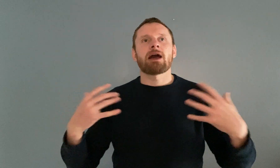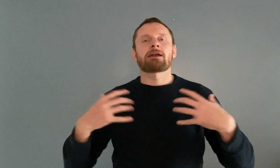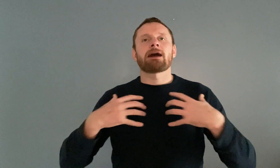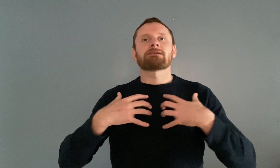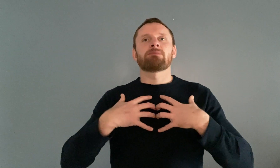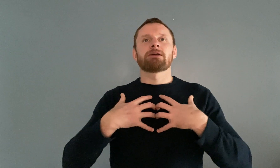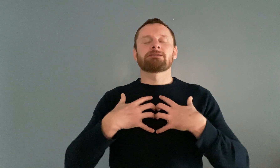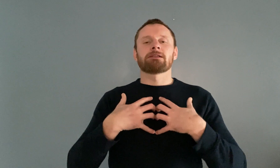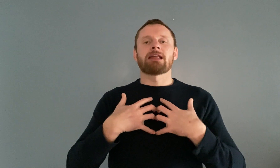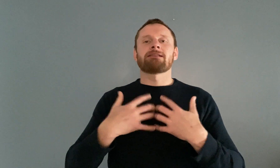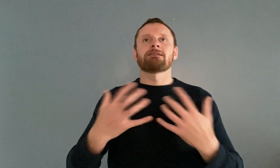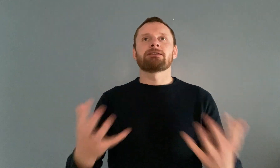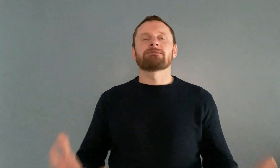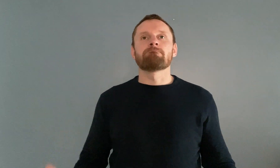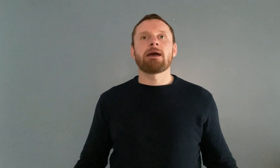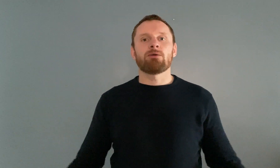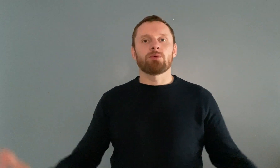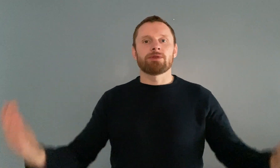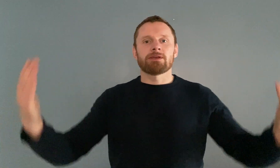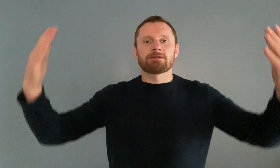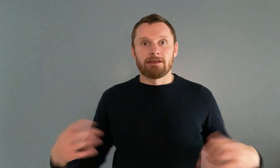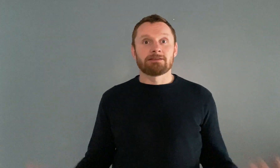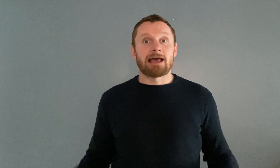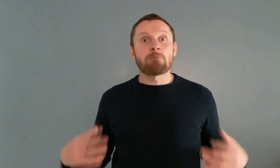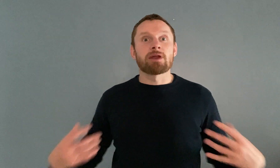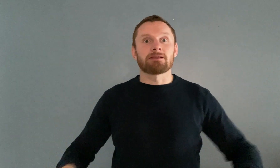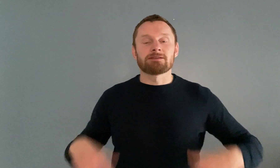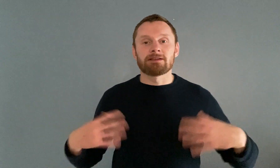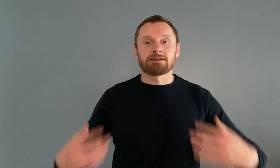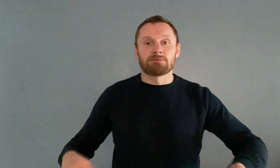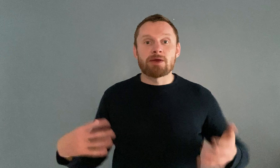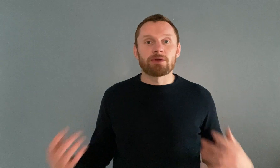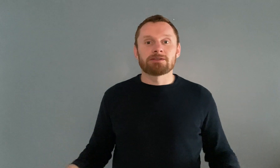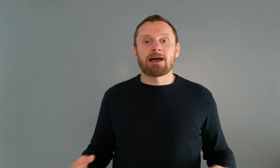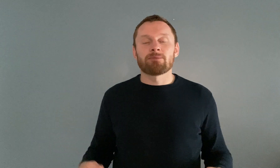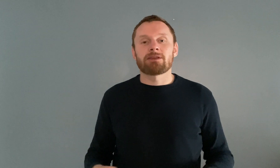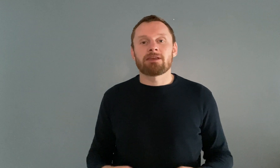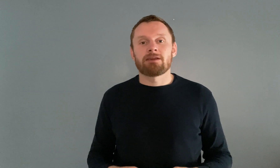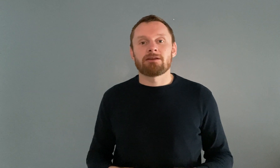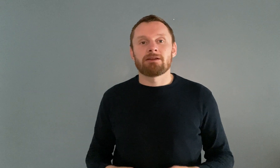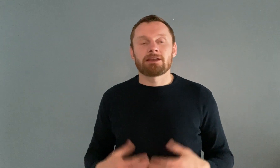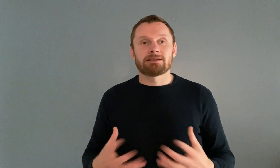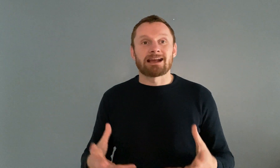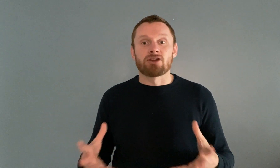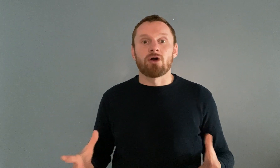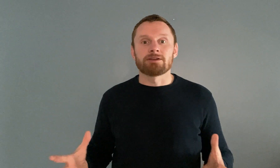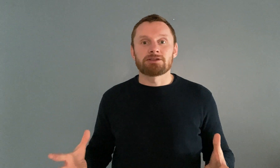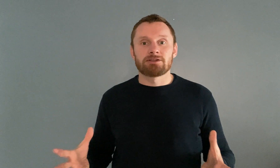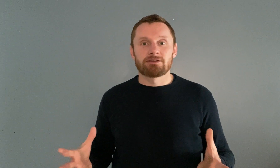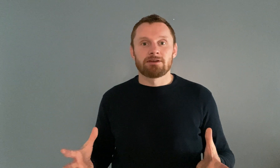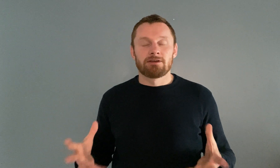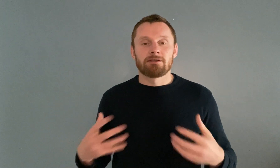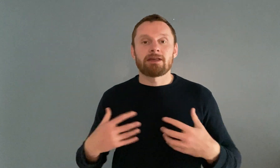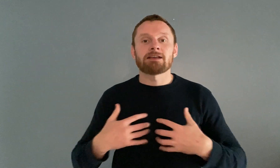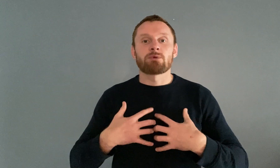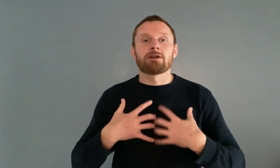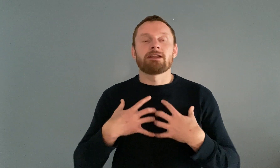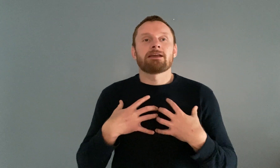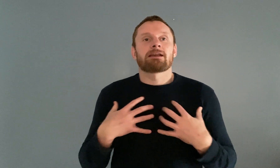anger has a place to land and it's met with this it's happening there's an experience happening here and it gets acknowledged that's when it